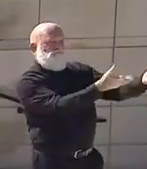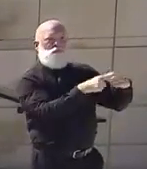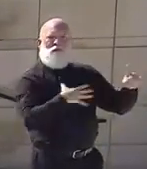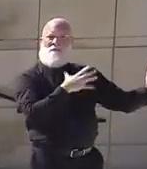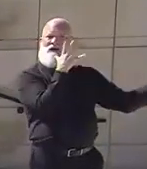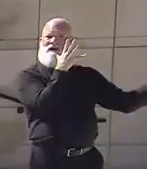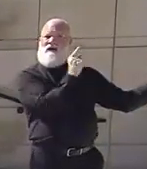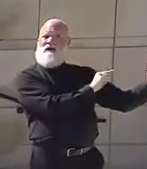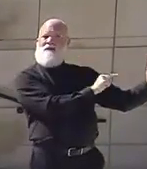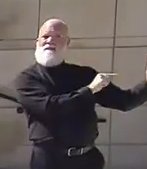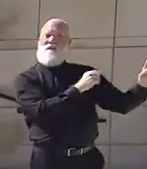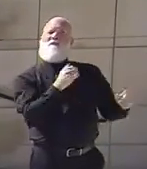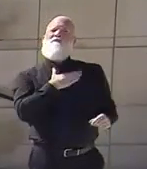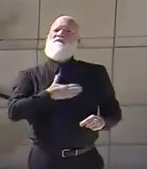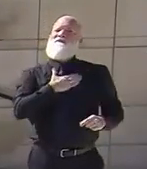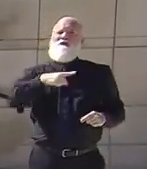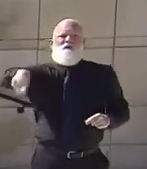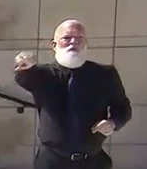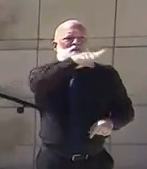can to help those in need.